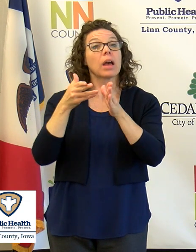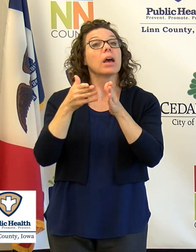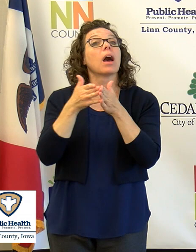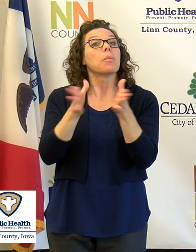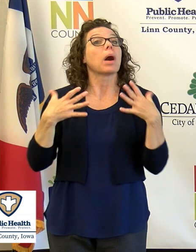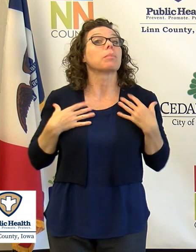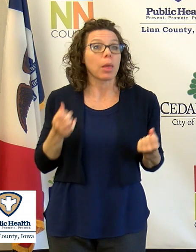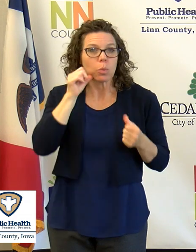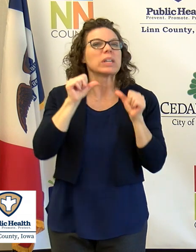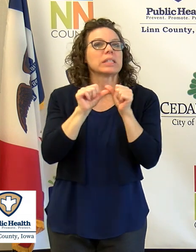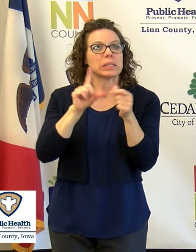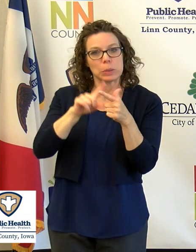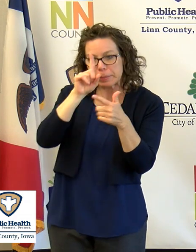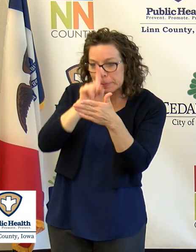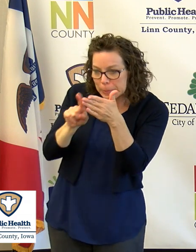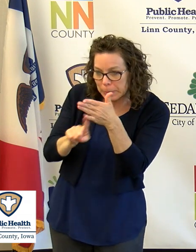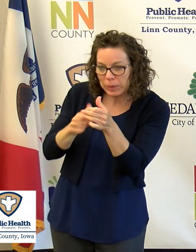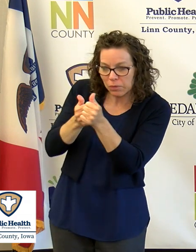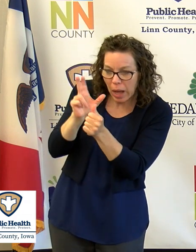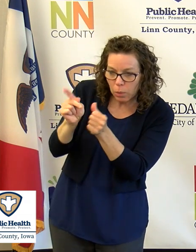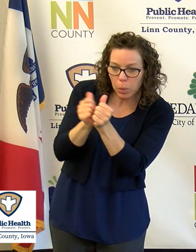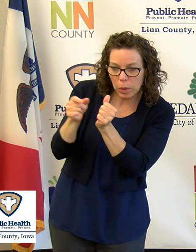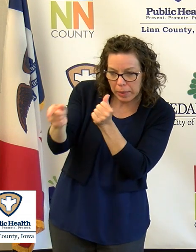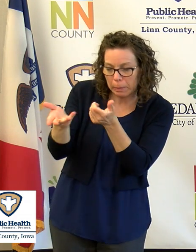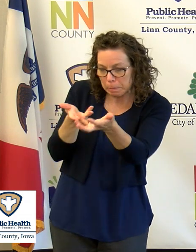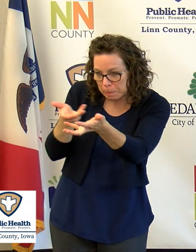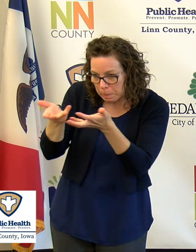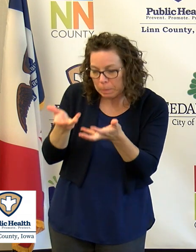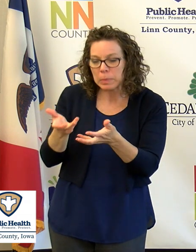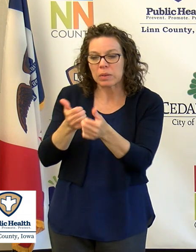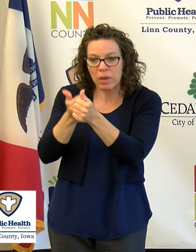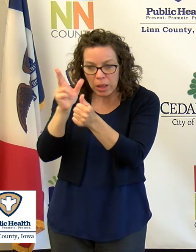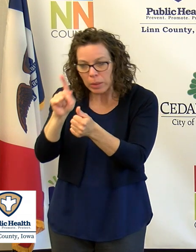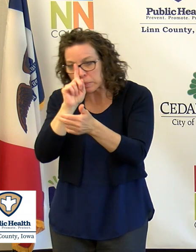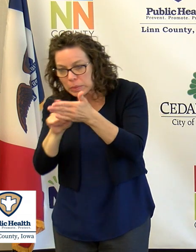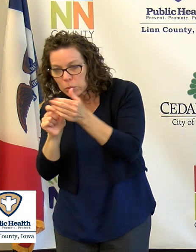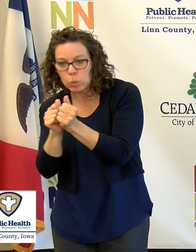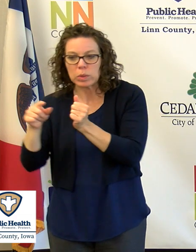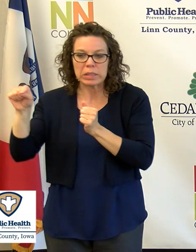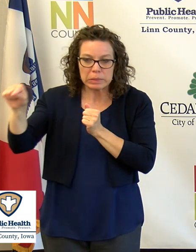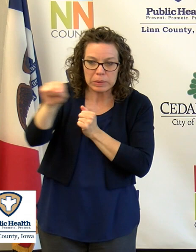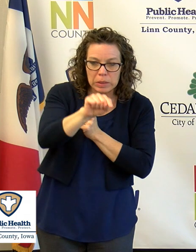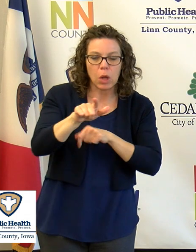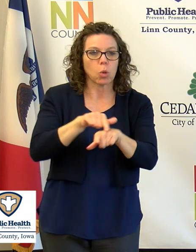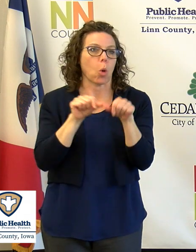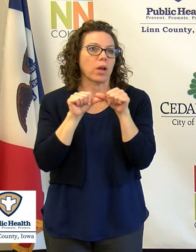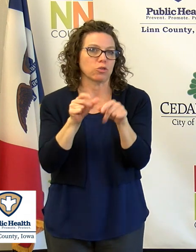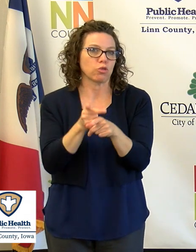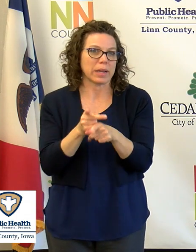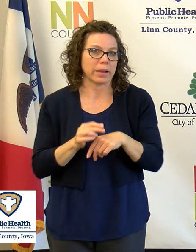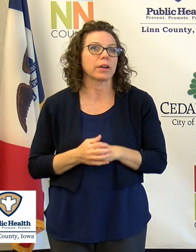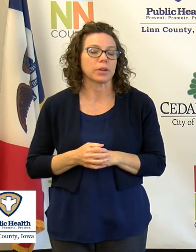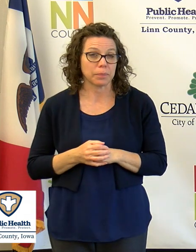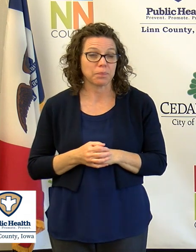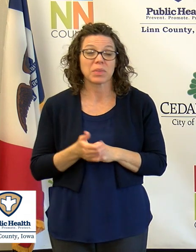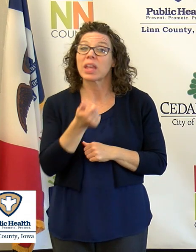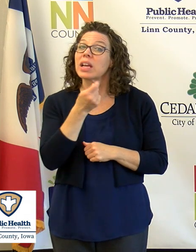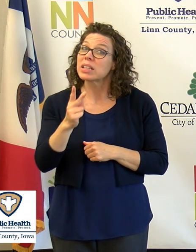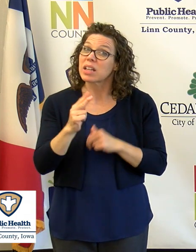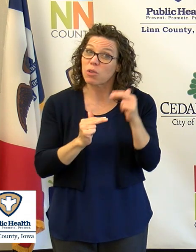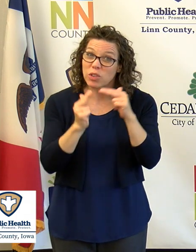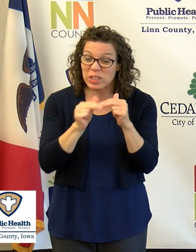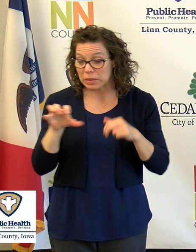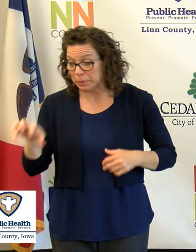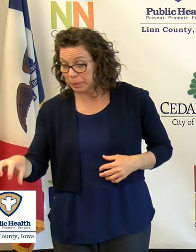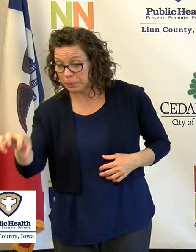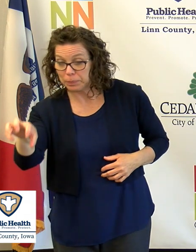follow up with outbreaks identified at Lynn County long-term care facilities. Several facilities are moving